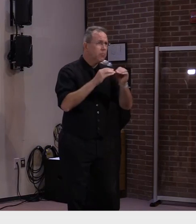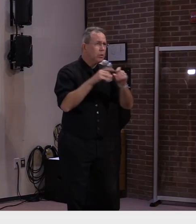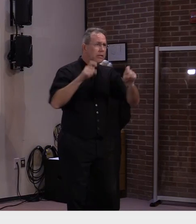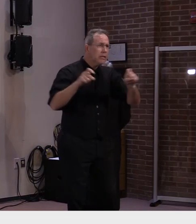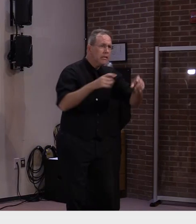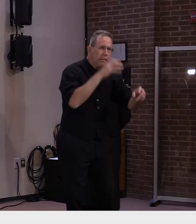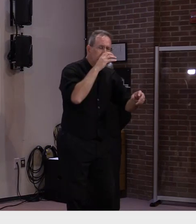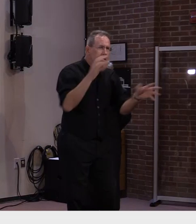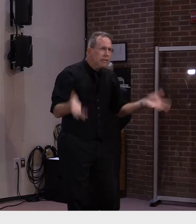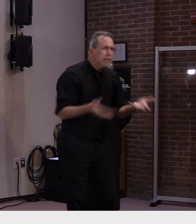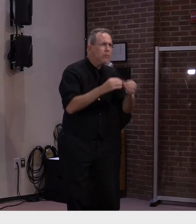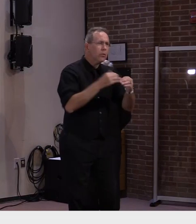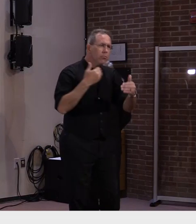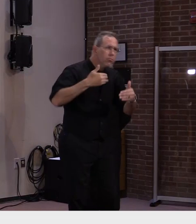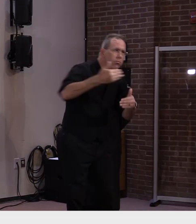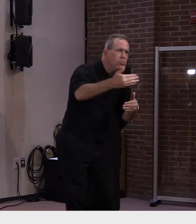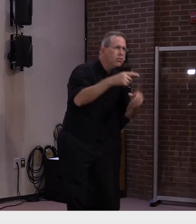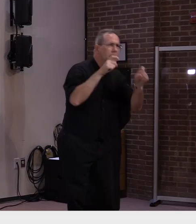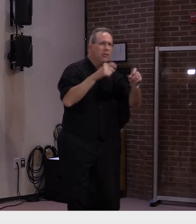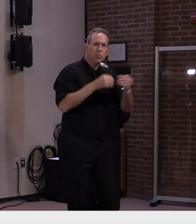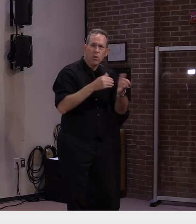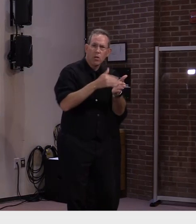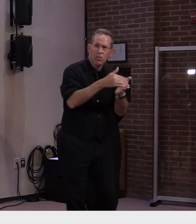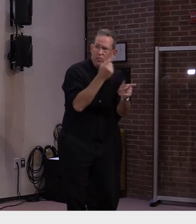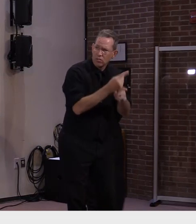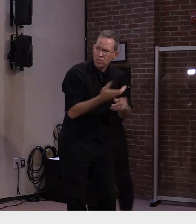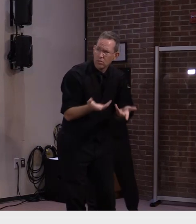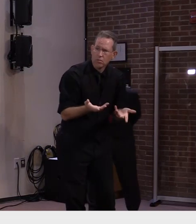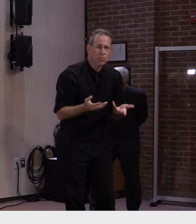We'll let Secretary French try and answer that first.